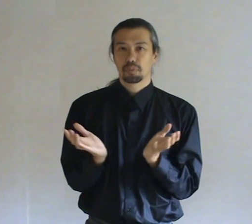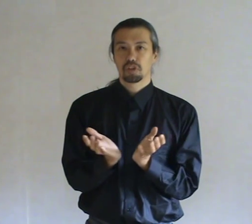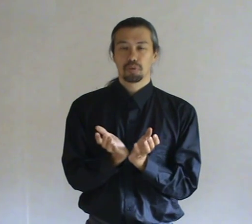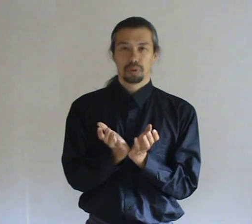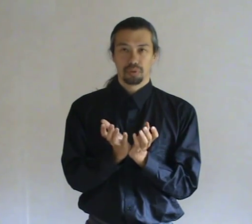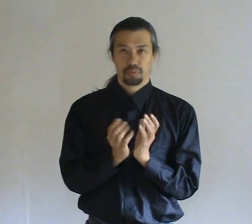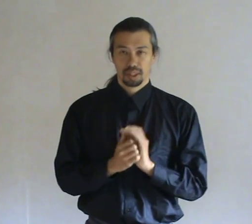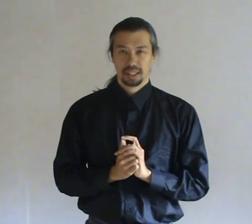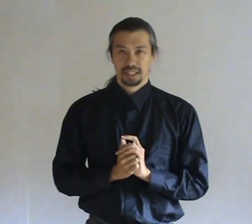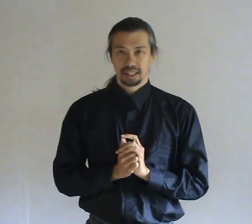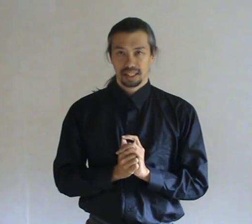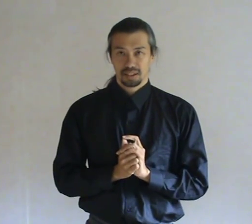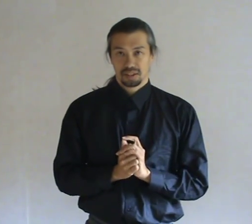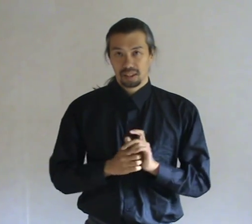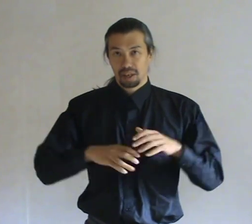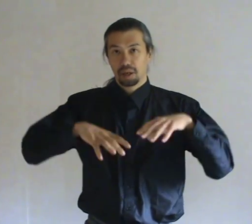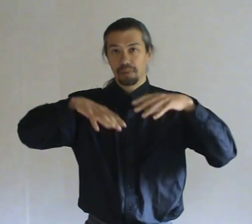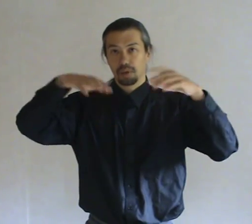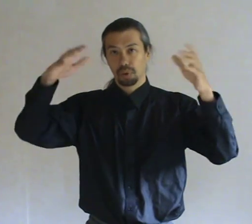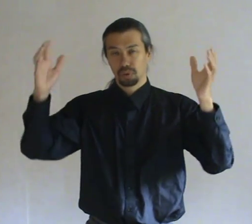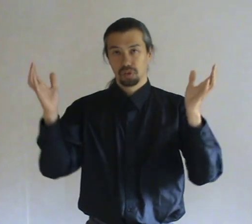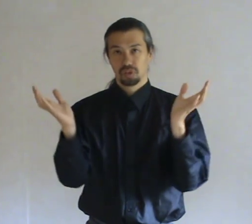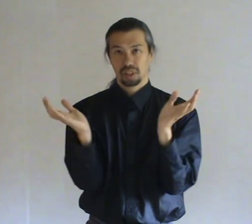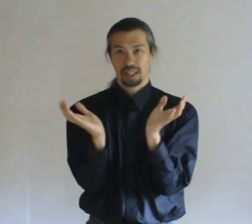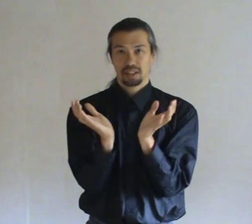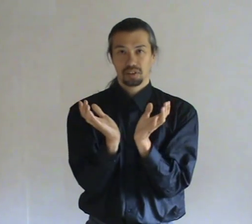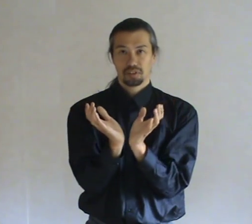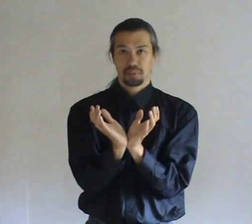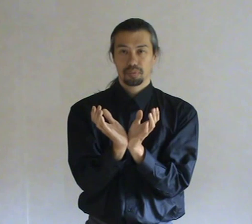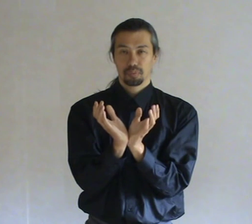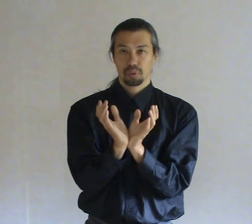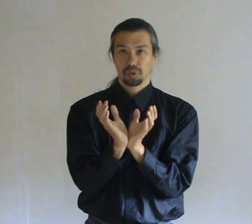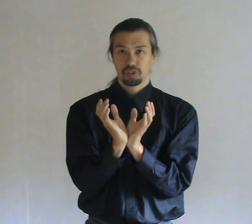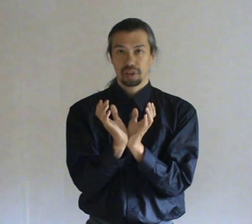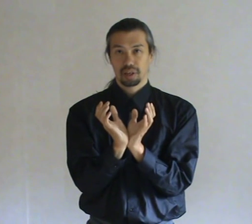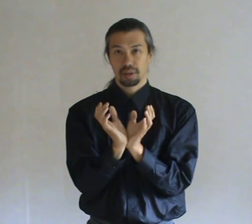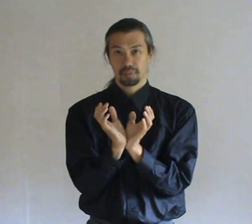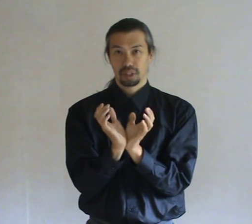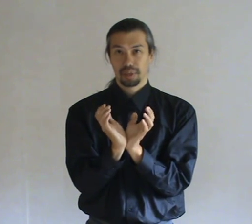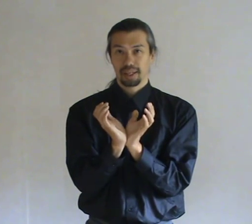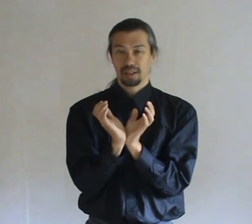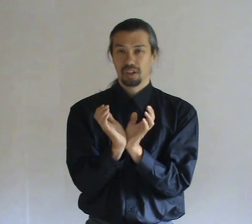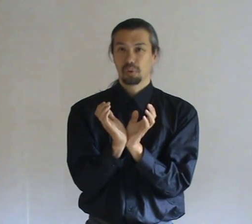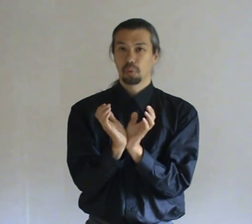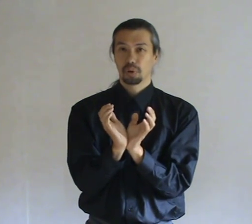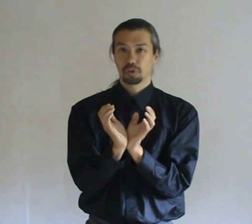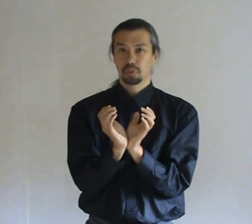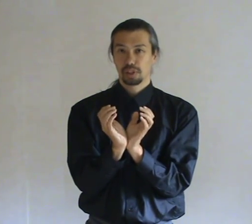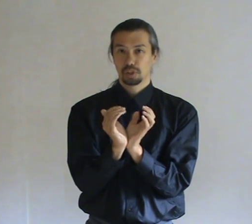principle. That there are many worlds and some worlds are in a way lower worlds which should